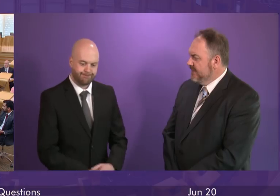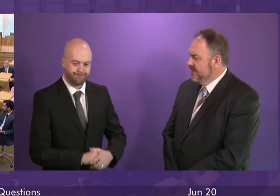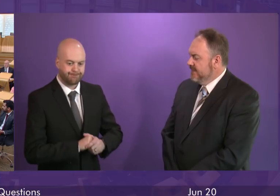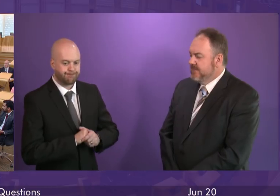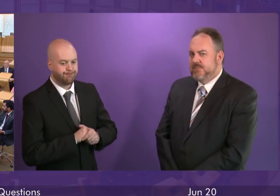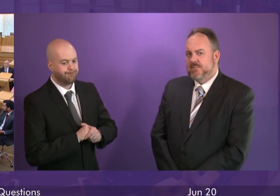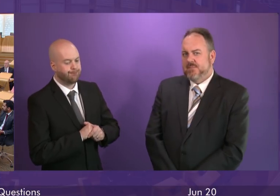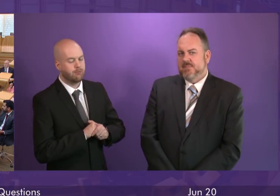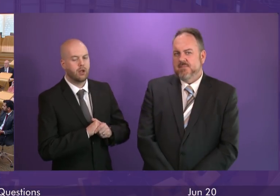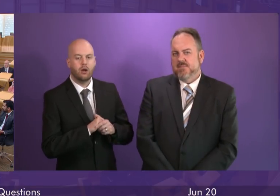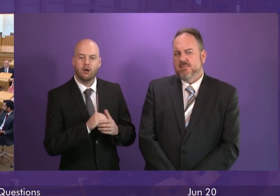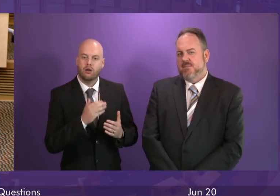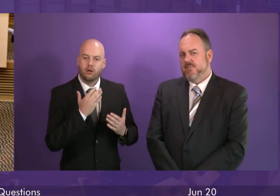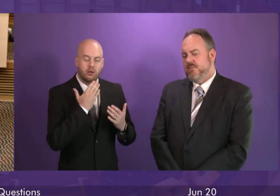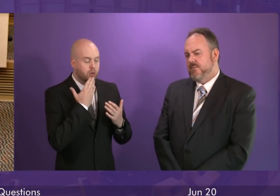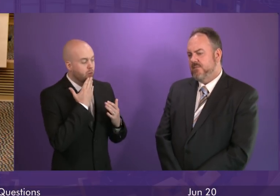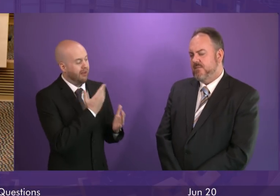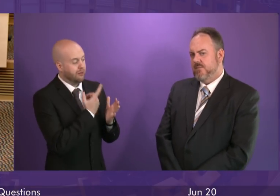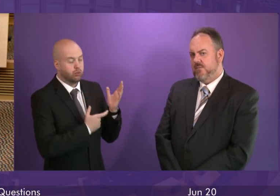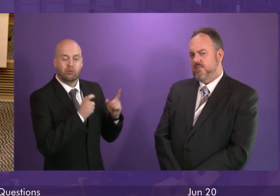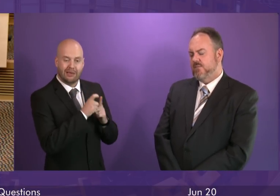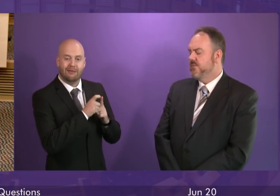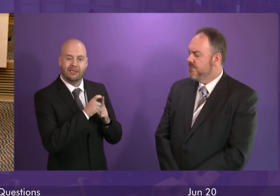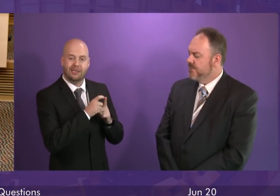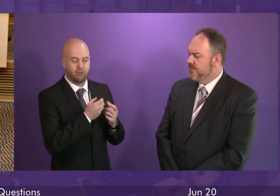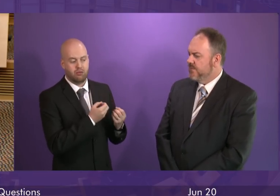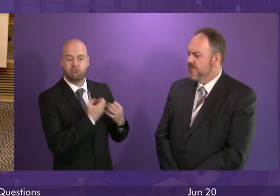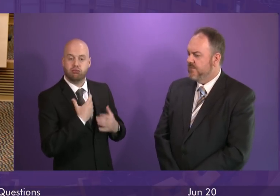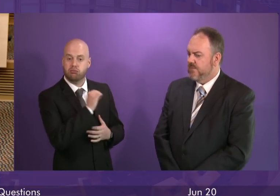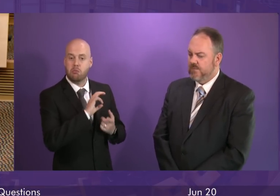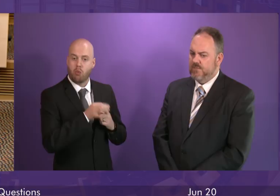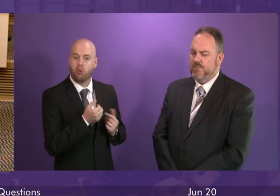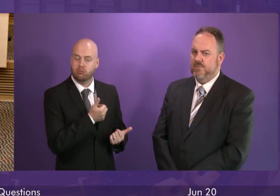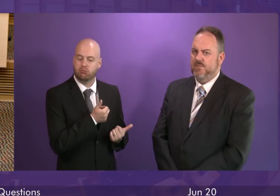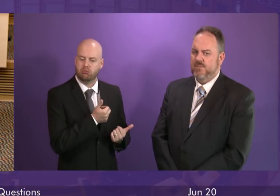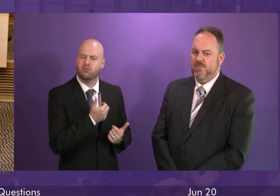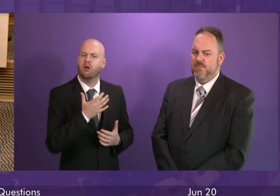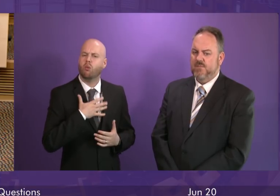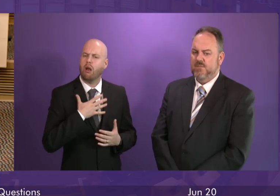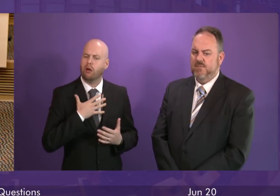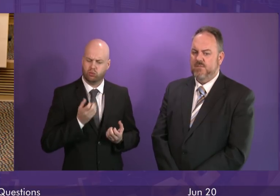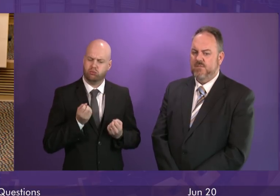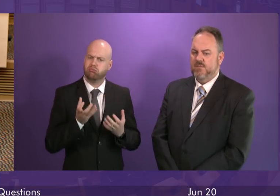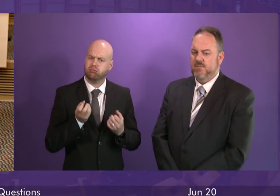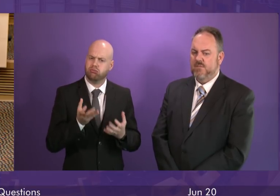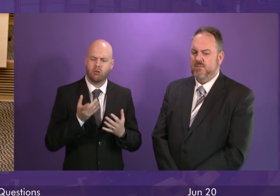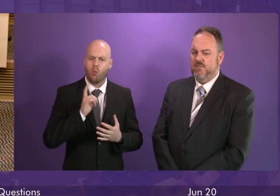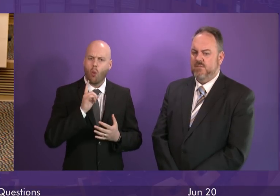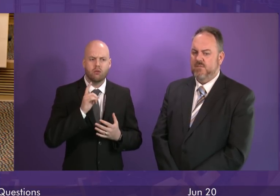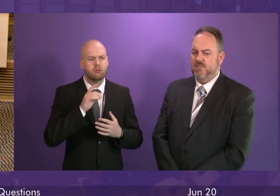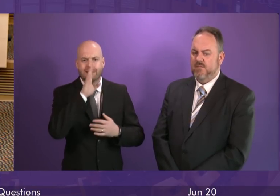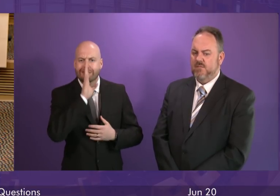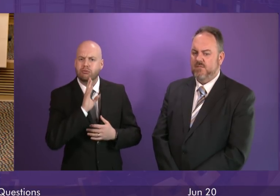Thank you, Ruth Davidson, for raising this issue. Presenting officer, if may take a bit of time to address some of the serious concerns concerns that have been raised.